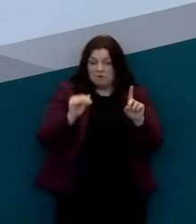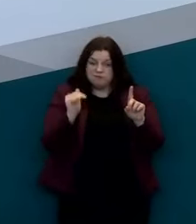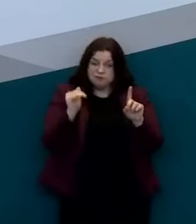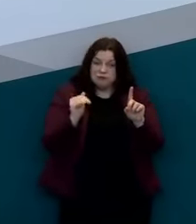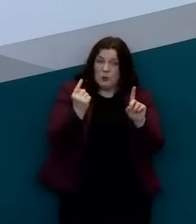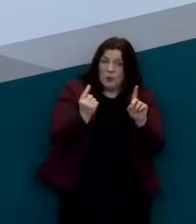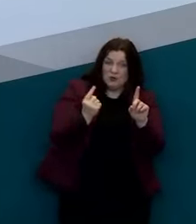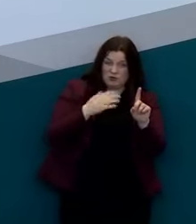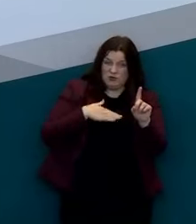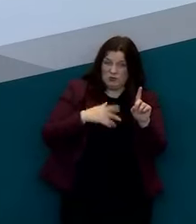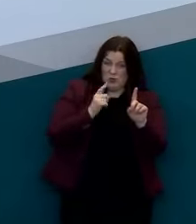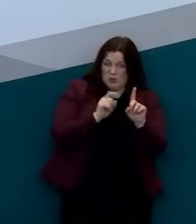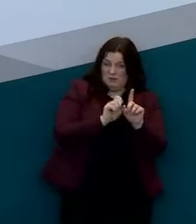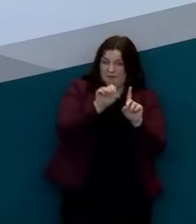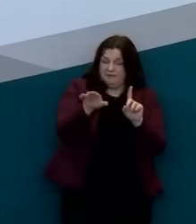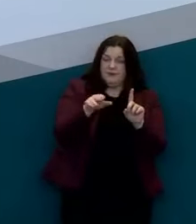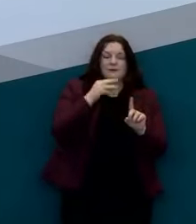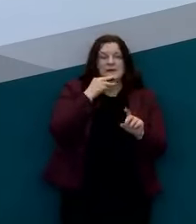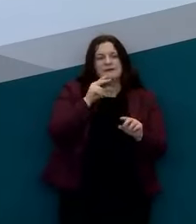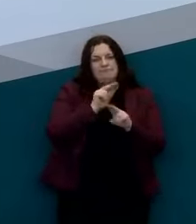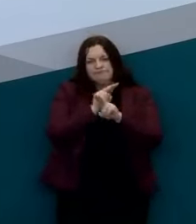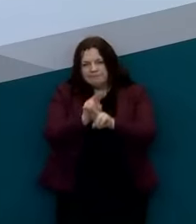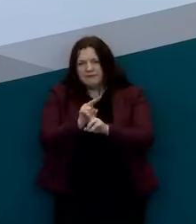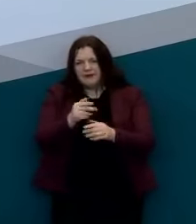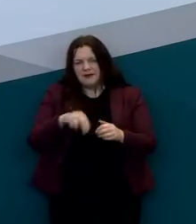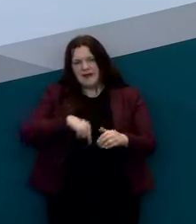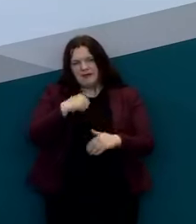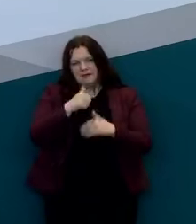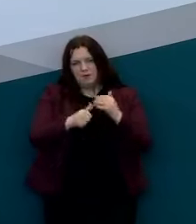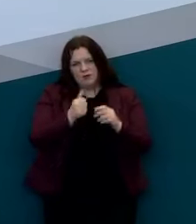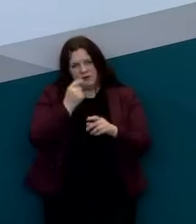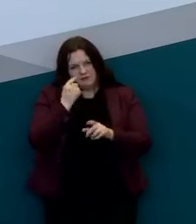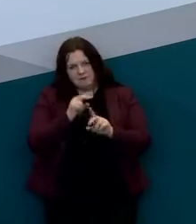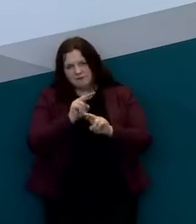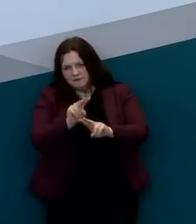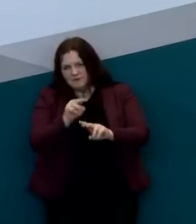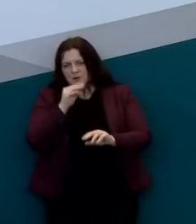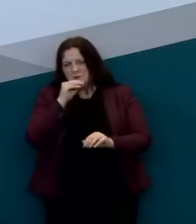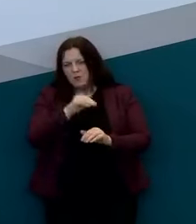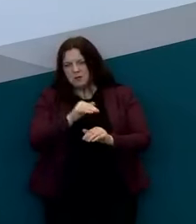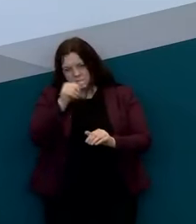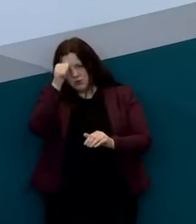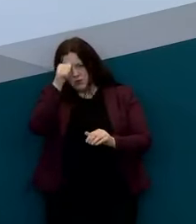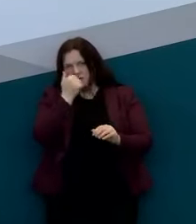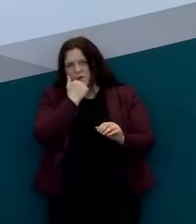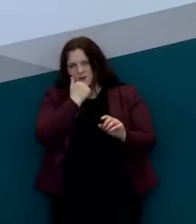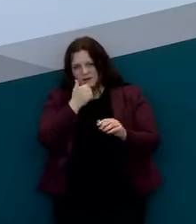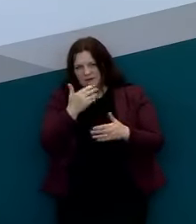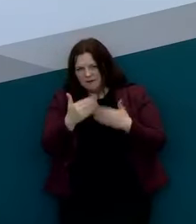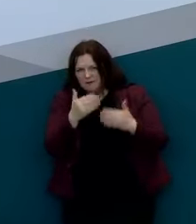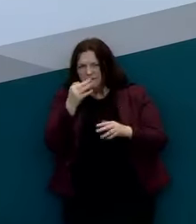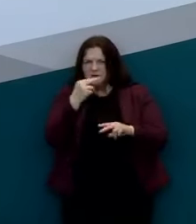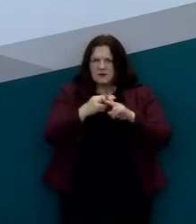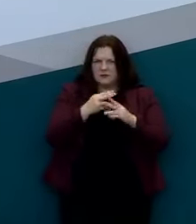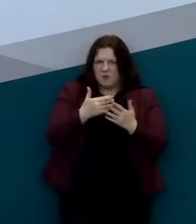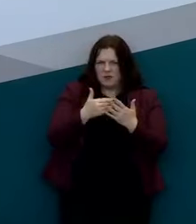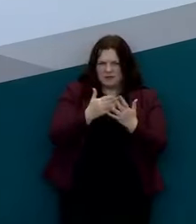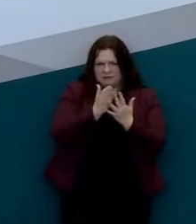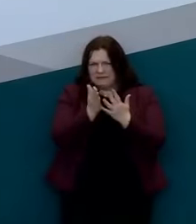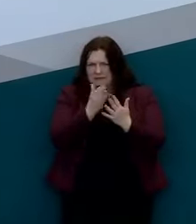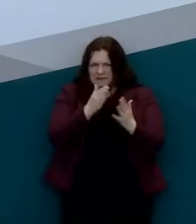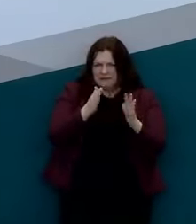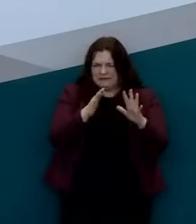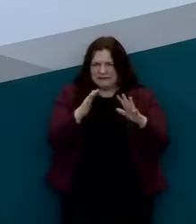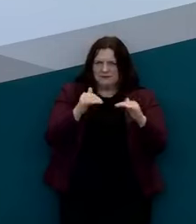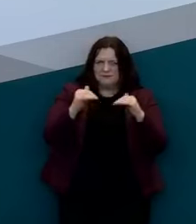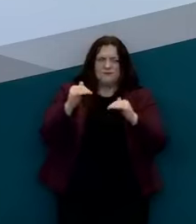think that the observation of the next number of days uh will be important to us to to to to establish that and to answer the kind of